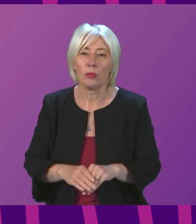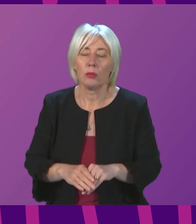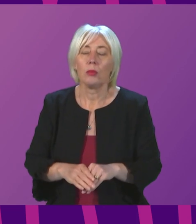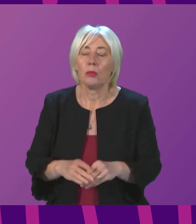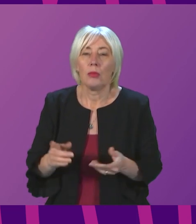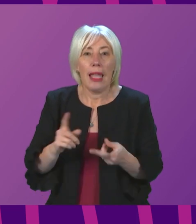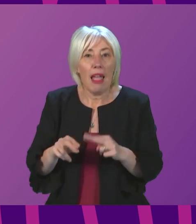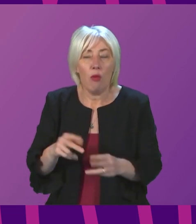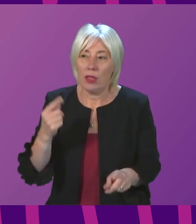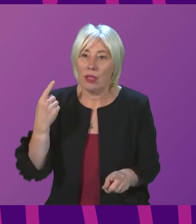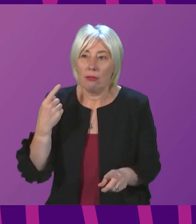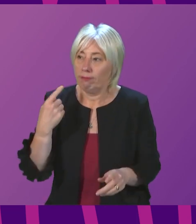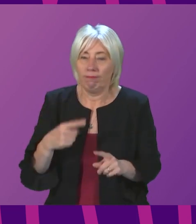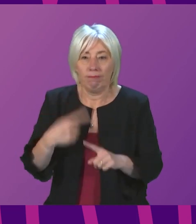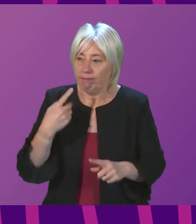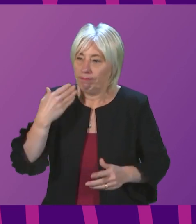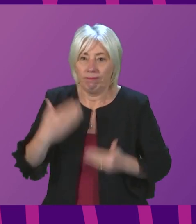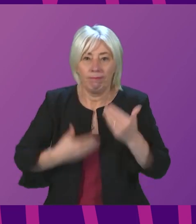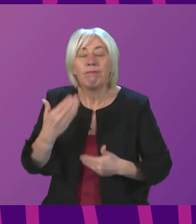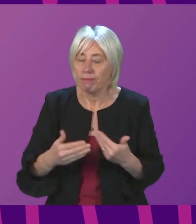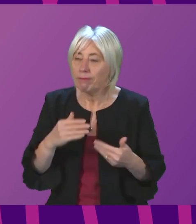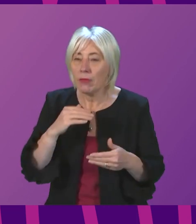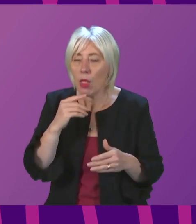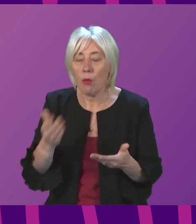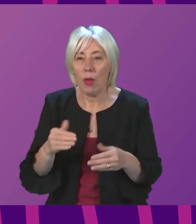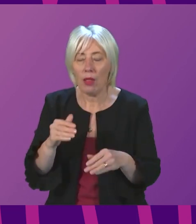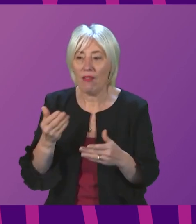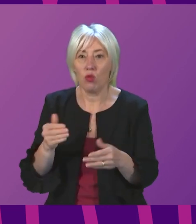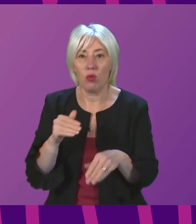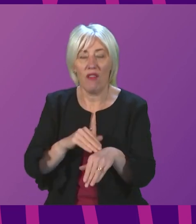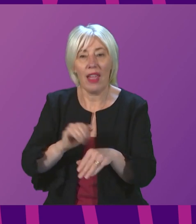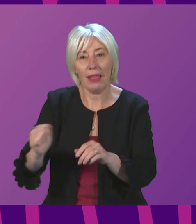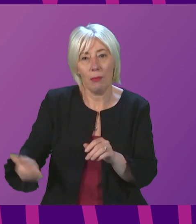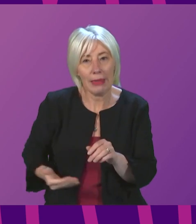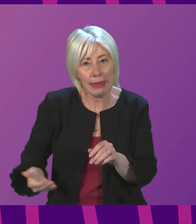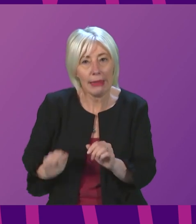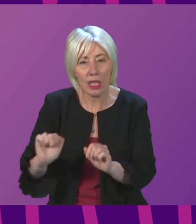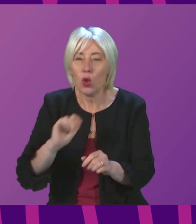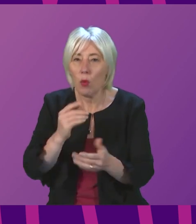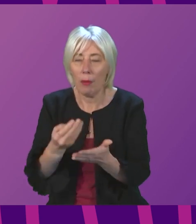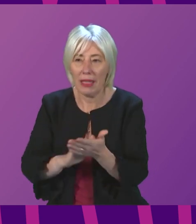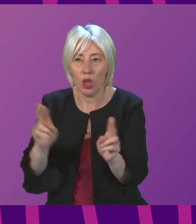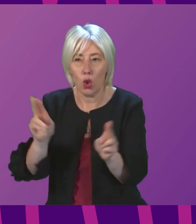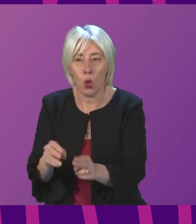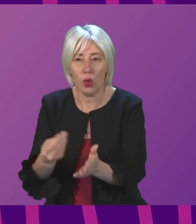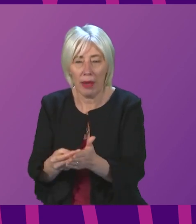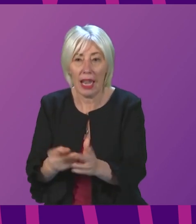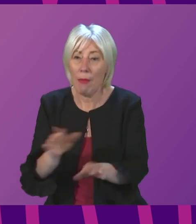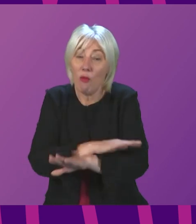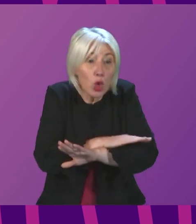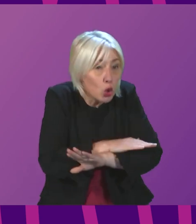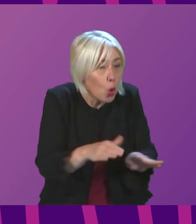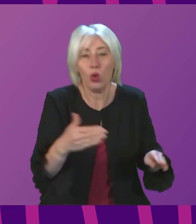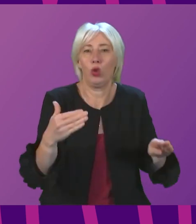if we act, that has implications for businesses. They must be compensated. But if we don't act, that possibly has even